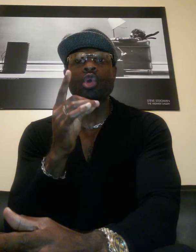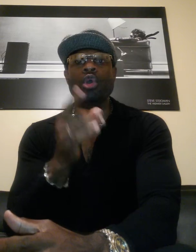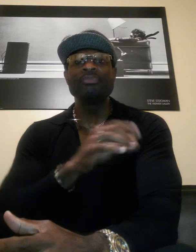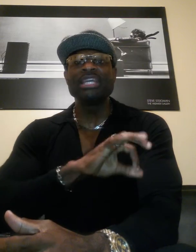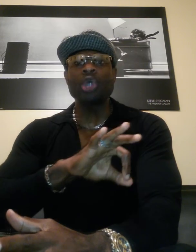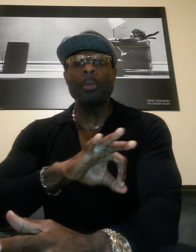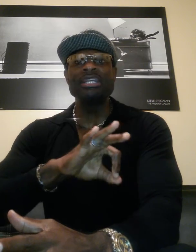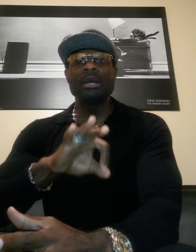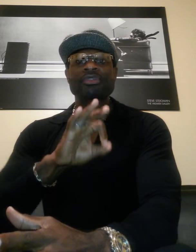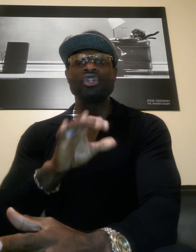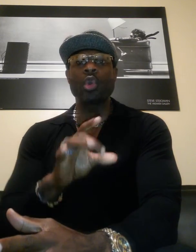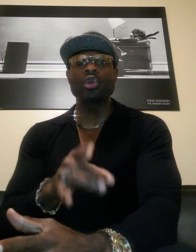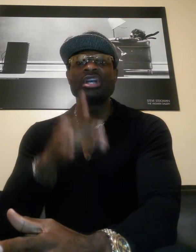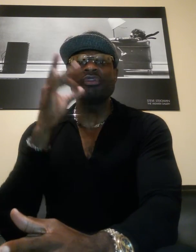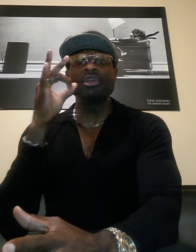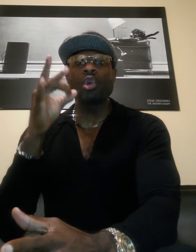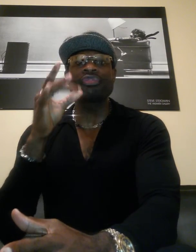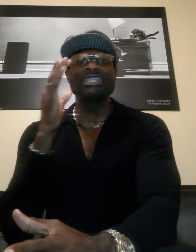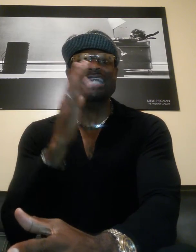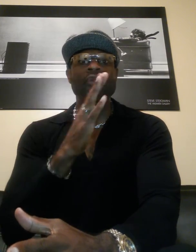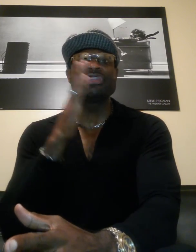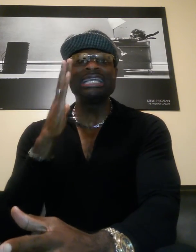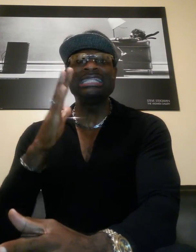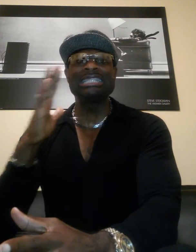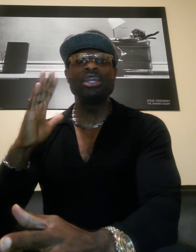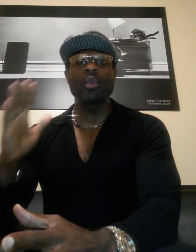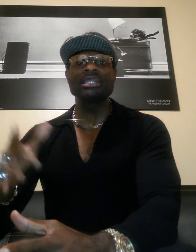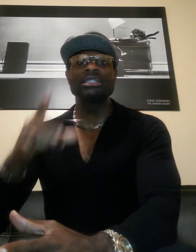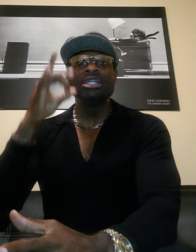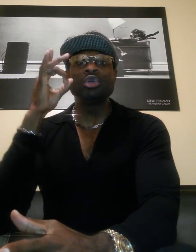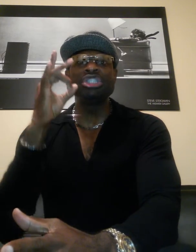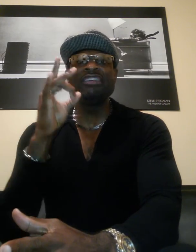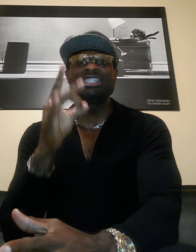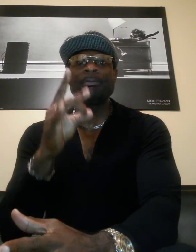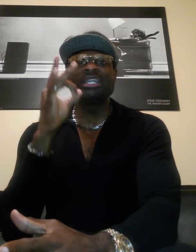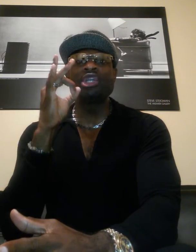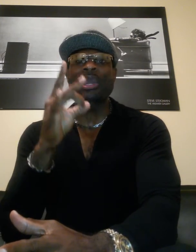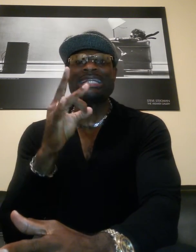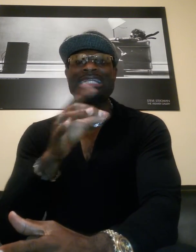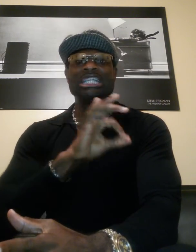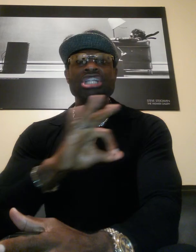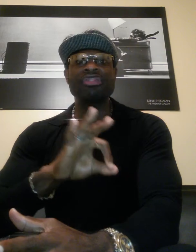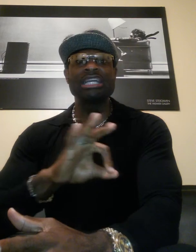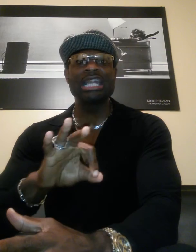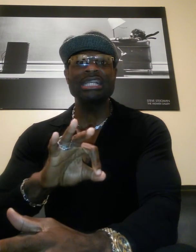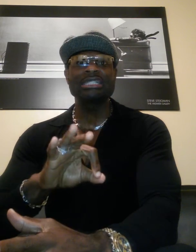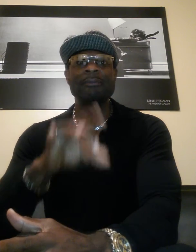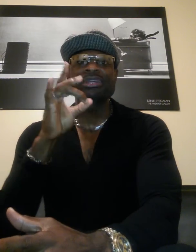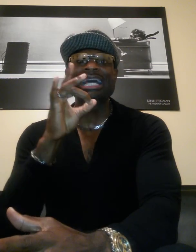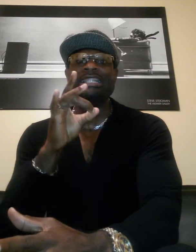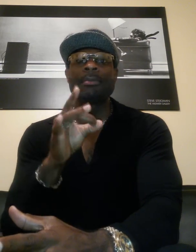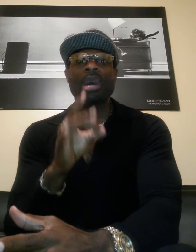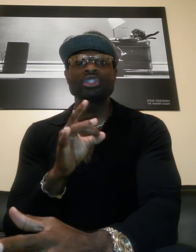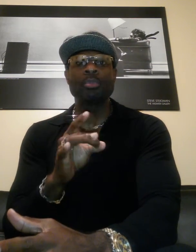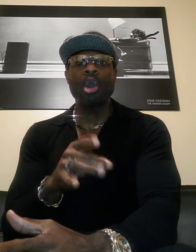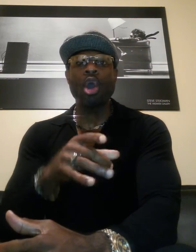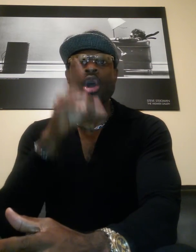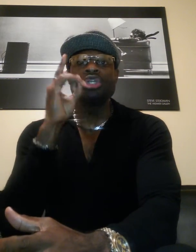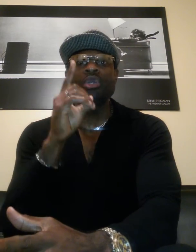soar. He's opening up the doors from the north, the south, the east, and the west to achieve simply greatness and nothing less. Like the apostle Paul, you